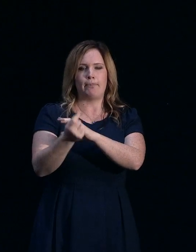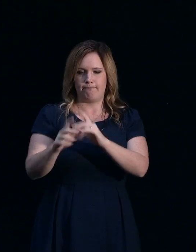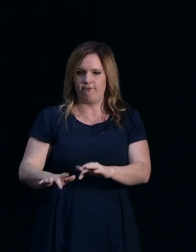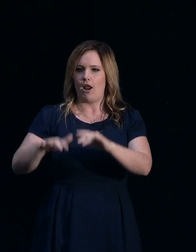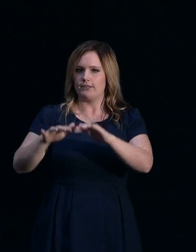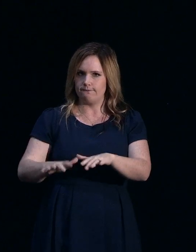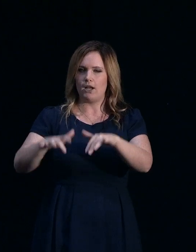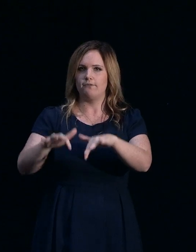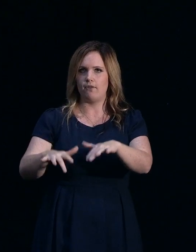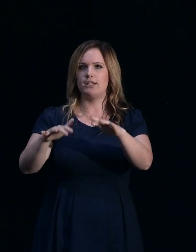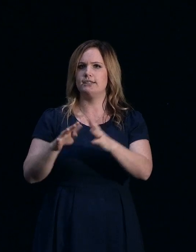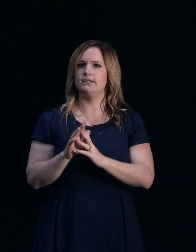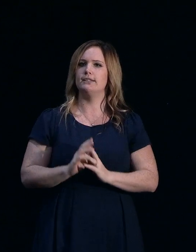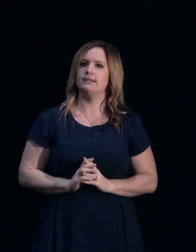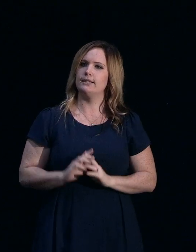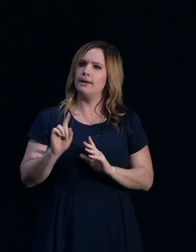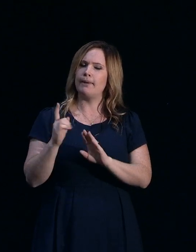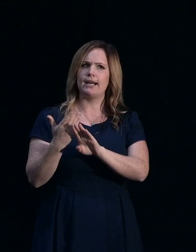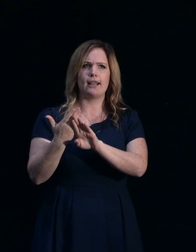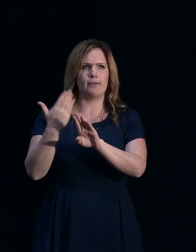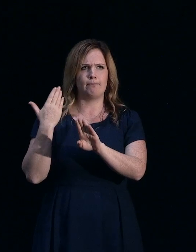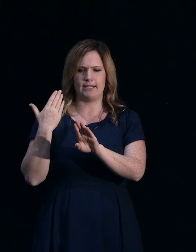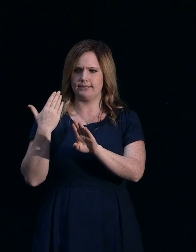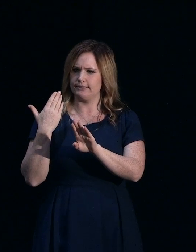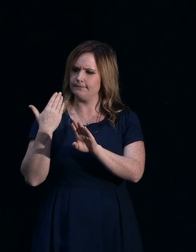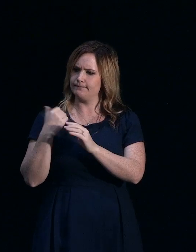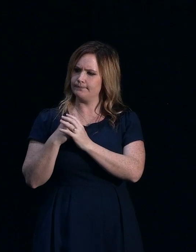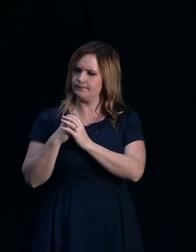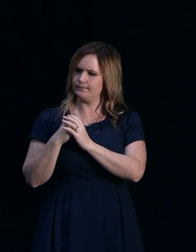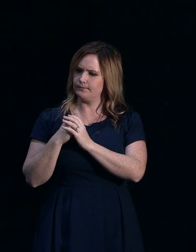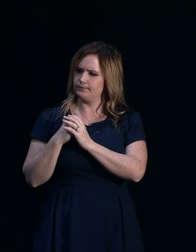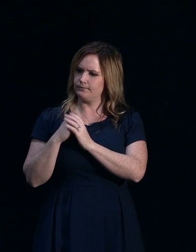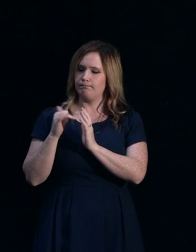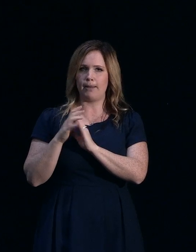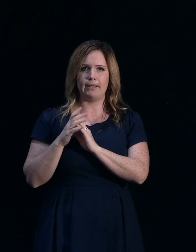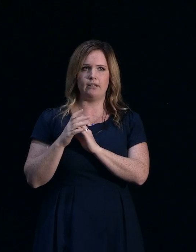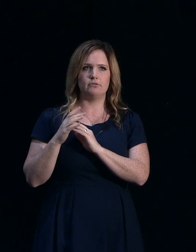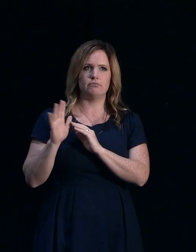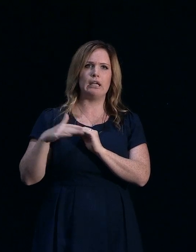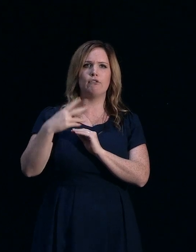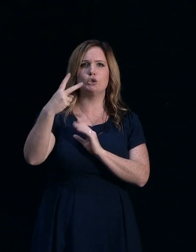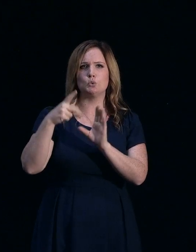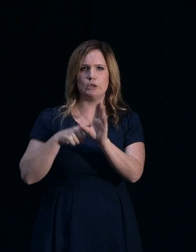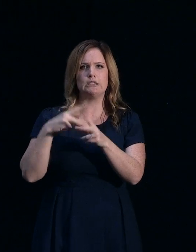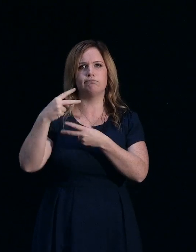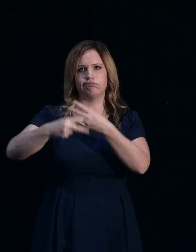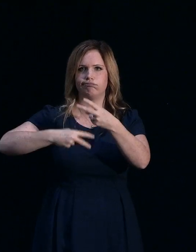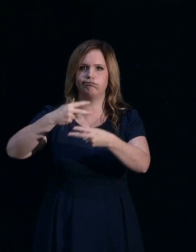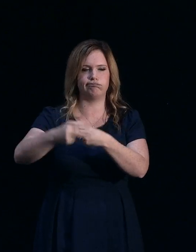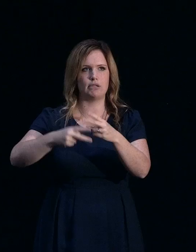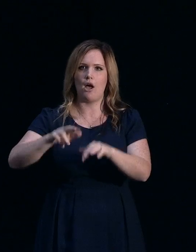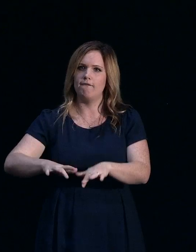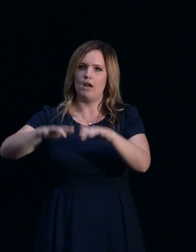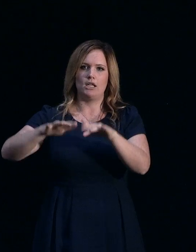In the past, there have been cases where every second year a house floods. Unless